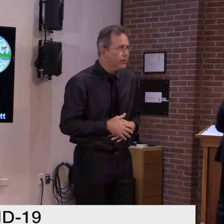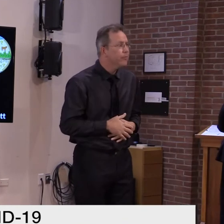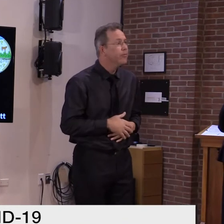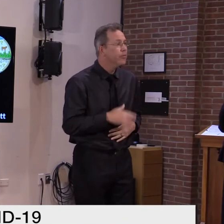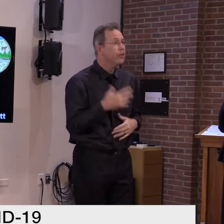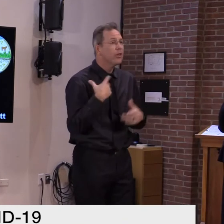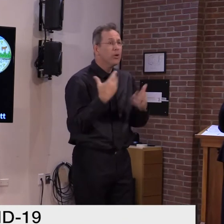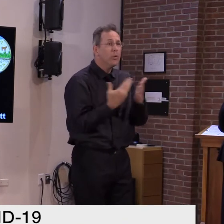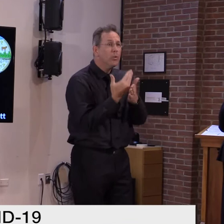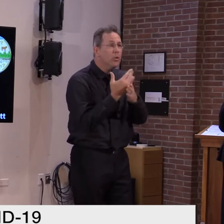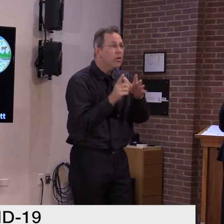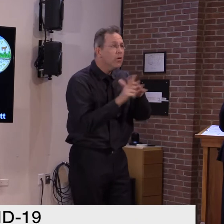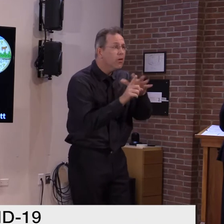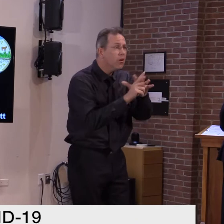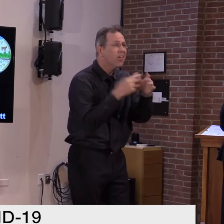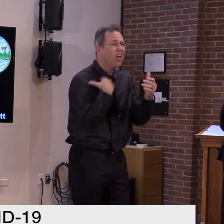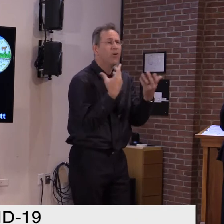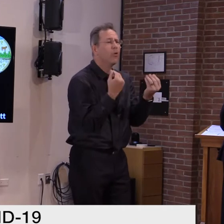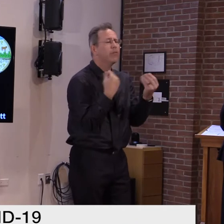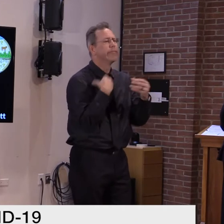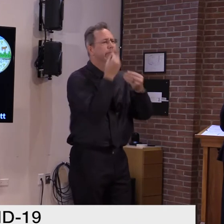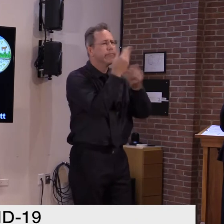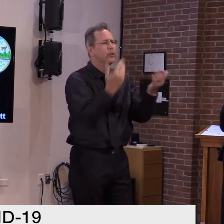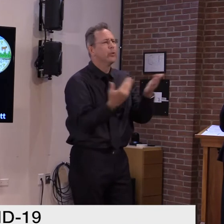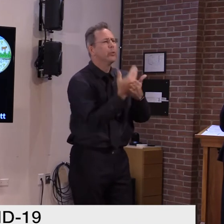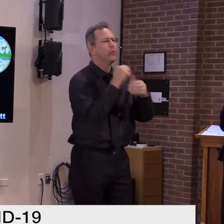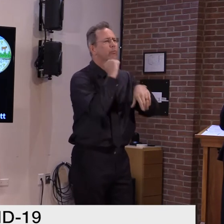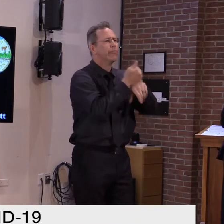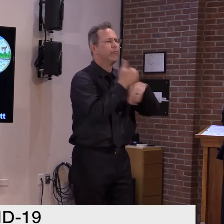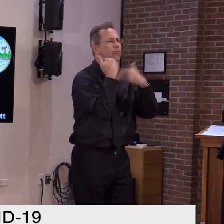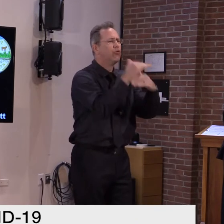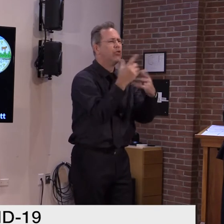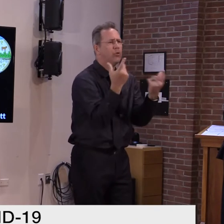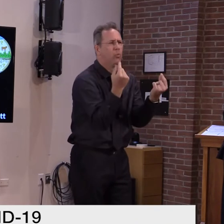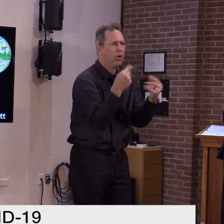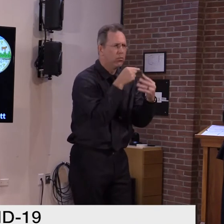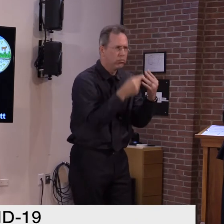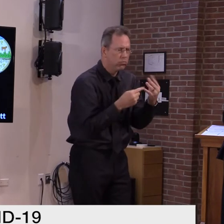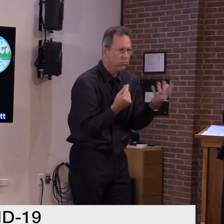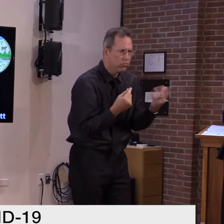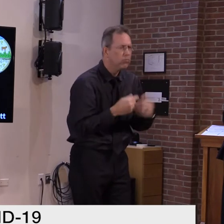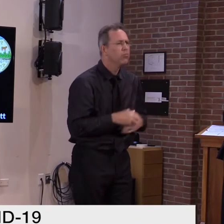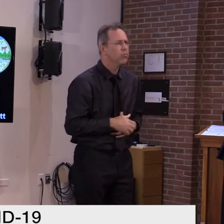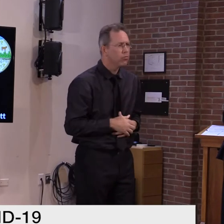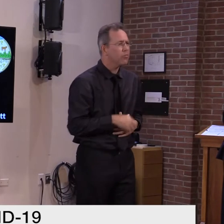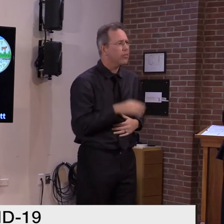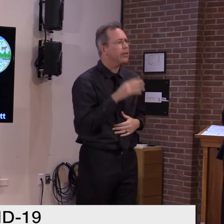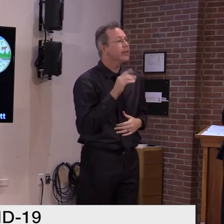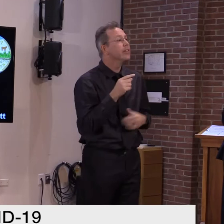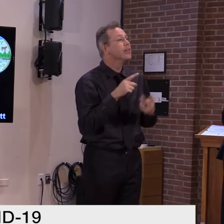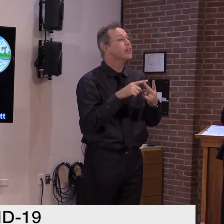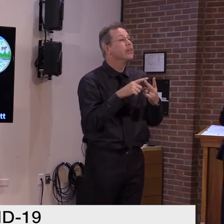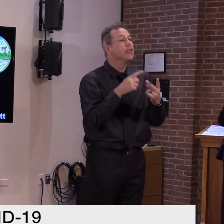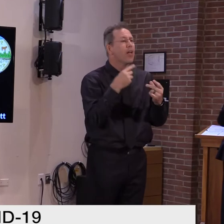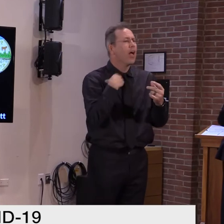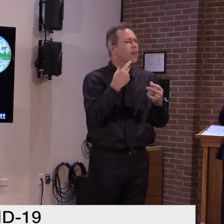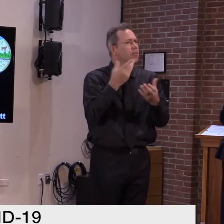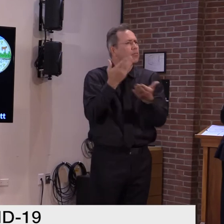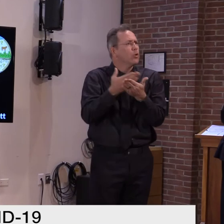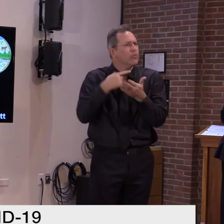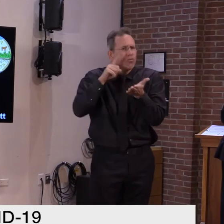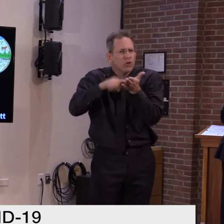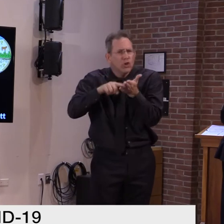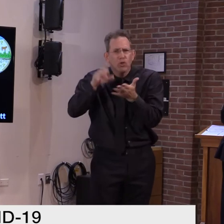so we can protect the vulnerable. These steps are data driven, meaning they're targeted directly at the